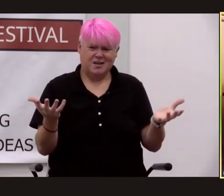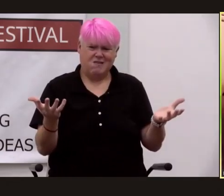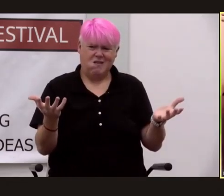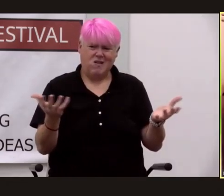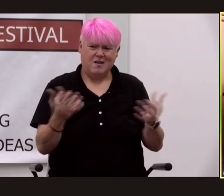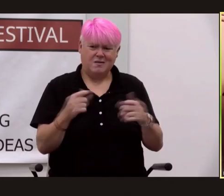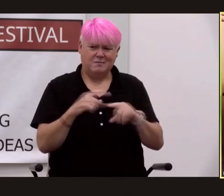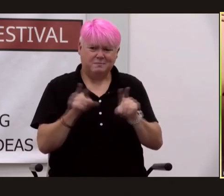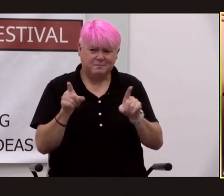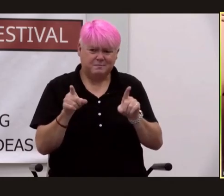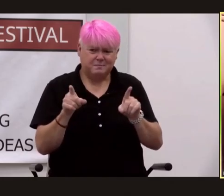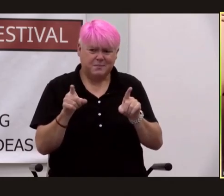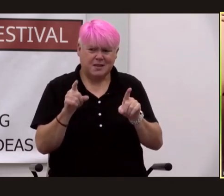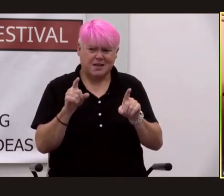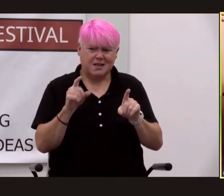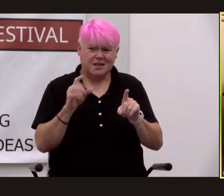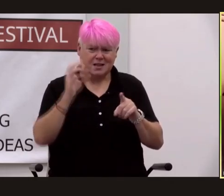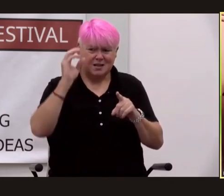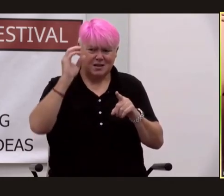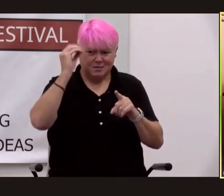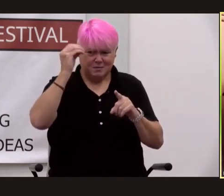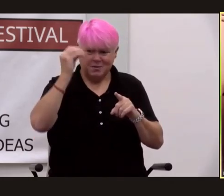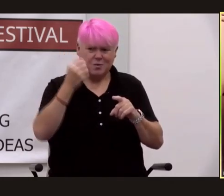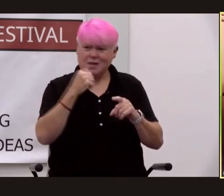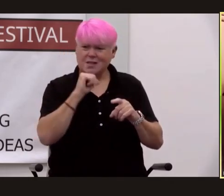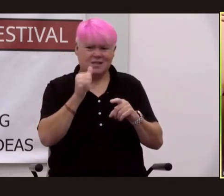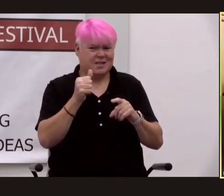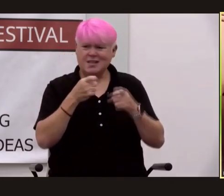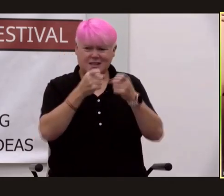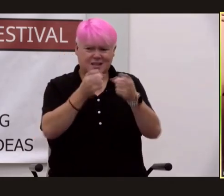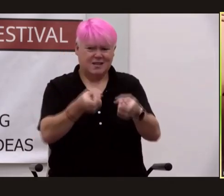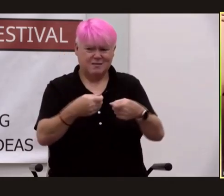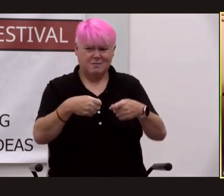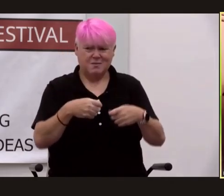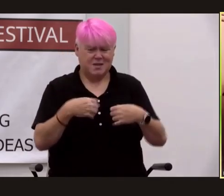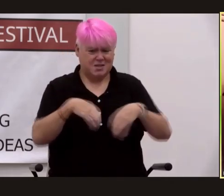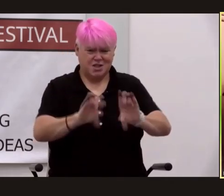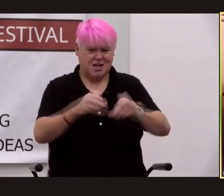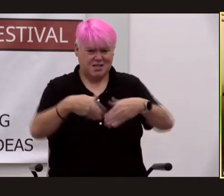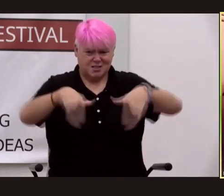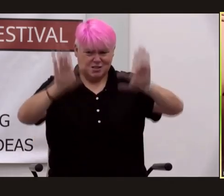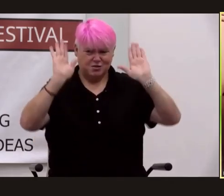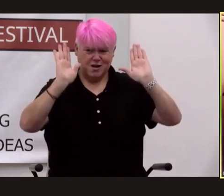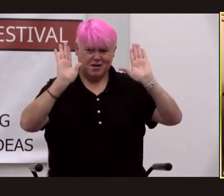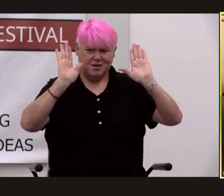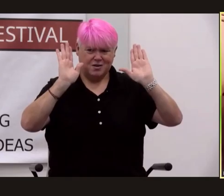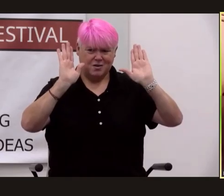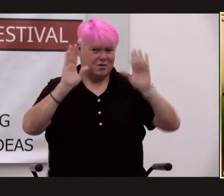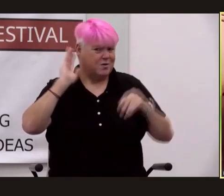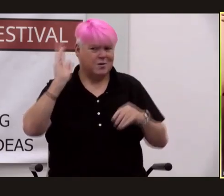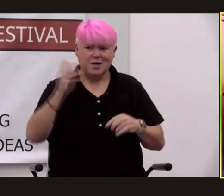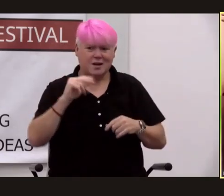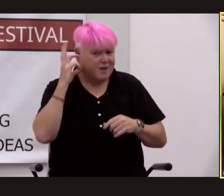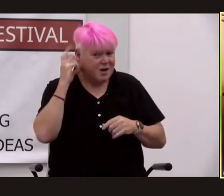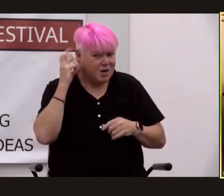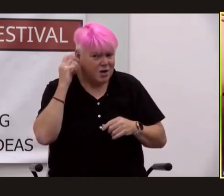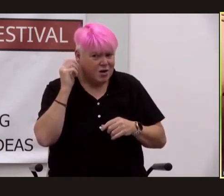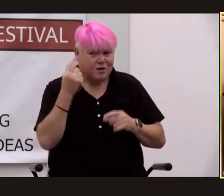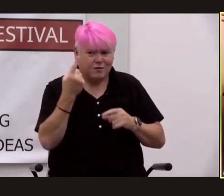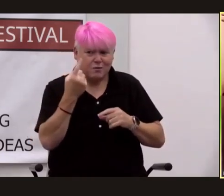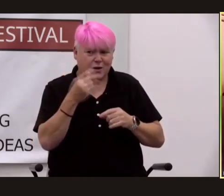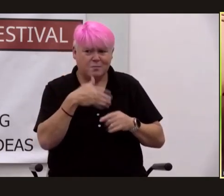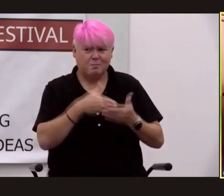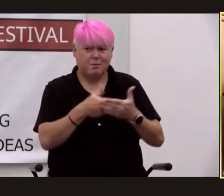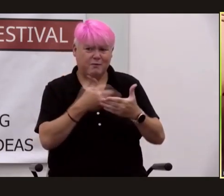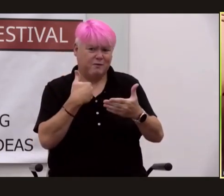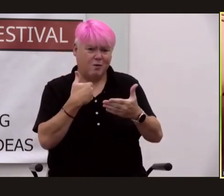oppy said we didn't give them a chance to surrender we dropped this bomb they'd never heard of an atomic bomb of course it was a